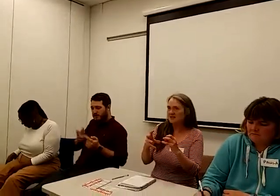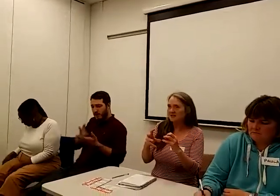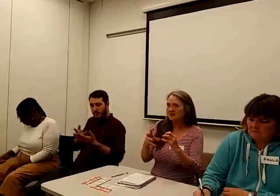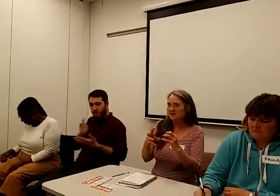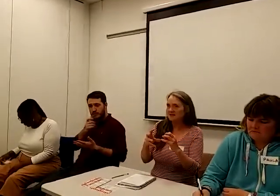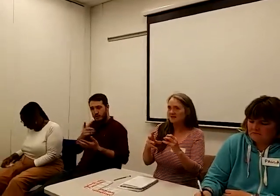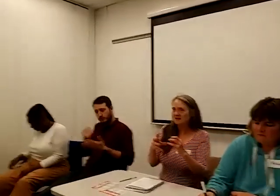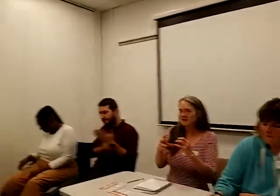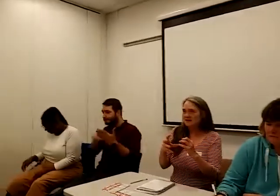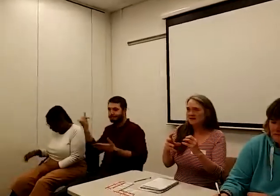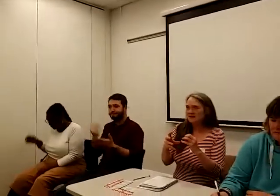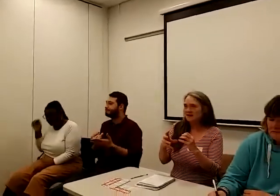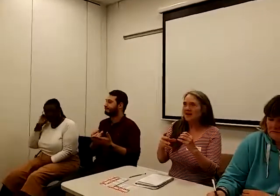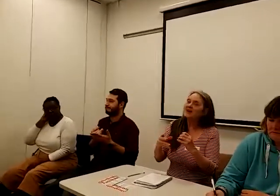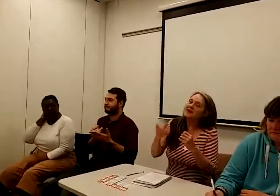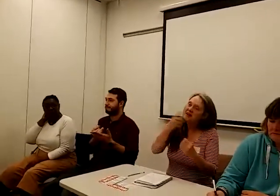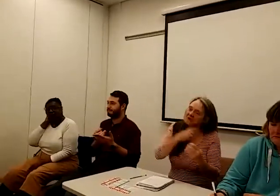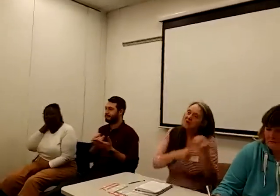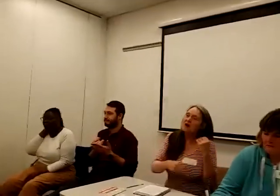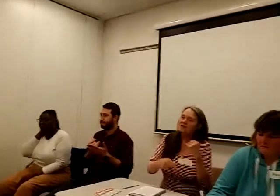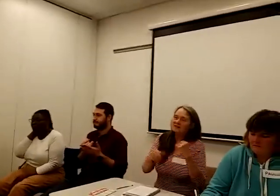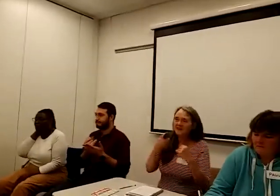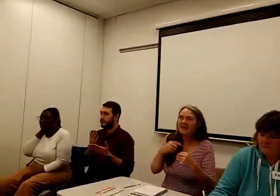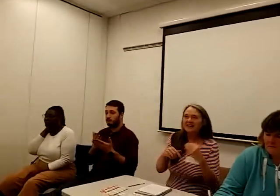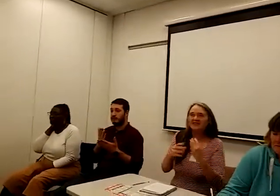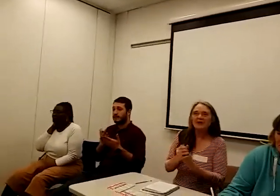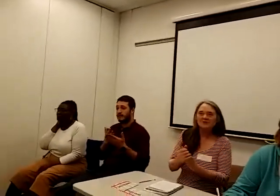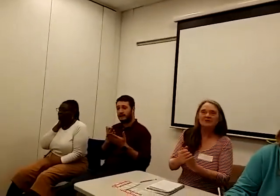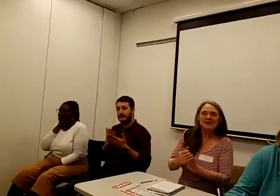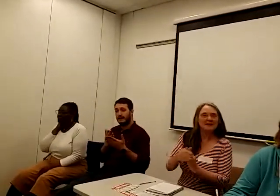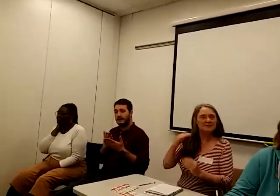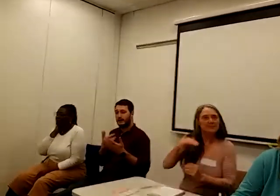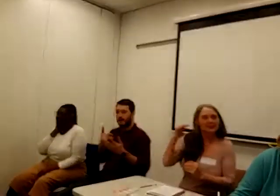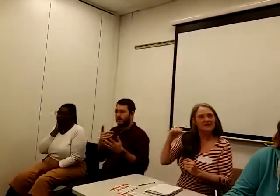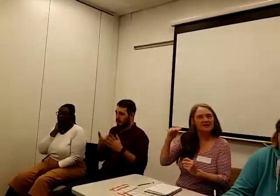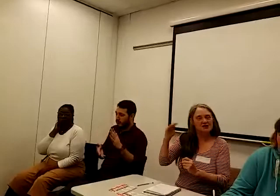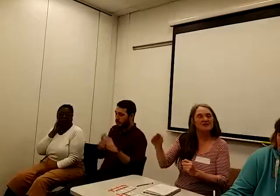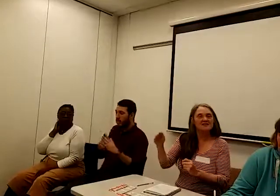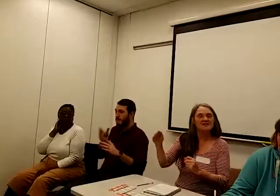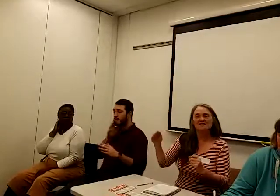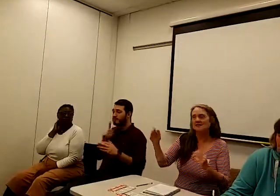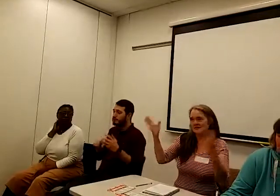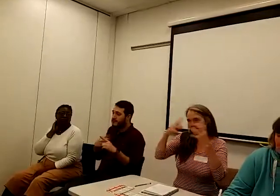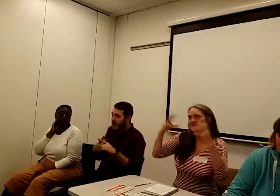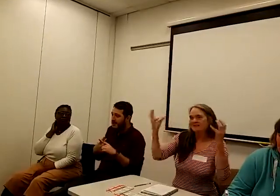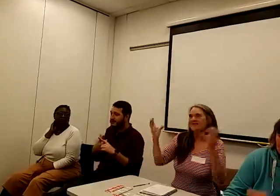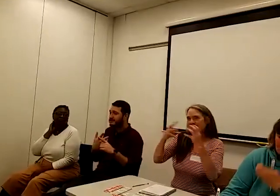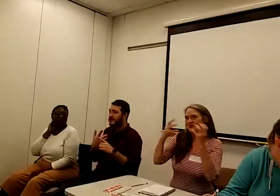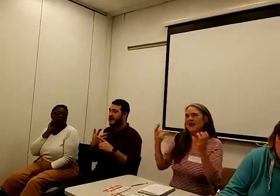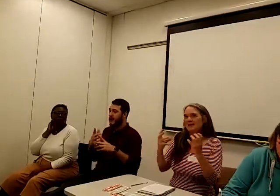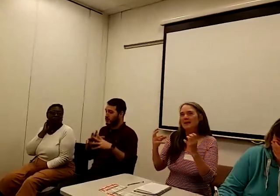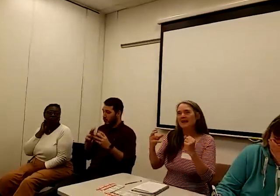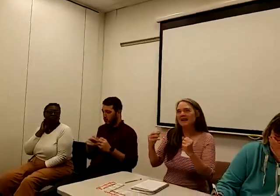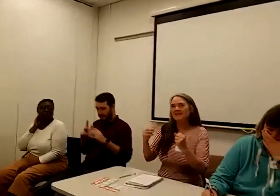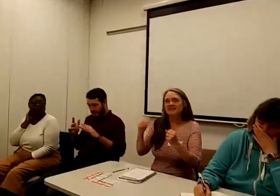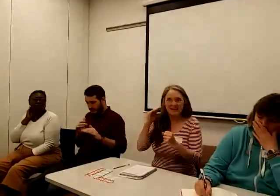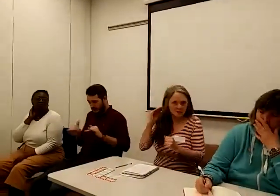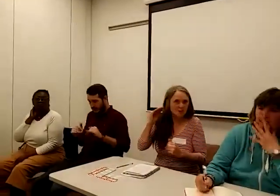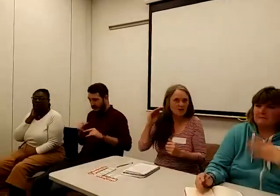and as part of the Anti-Bedroom Tax and Benefit Justice campaign that's